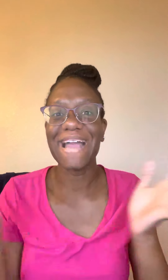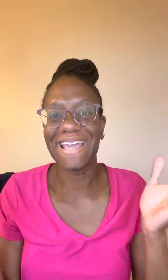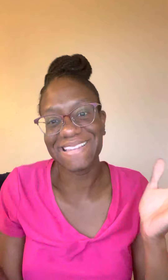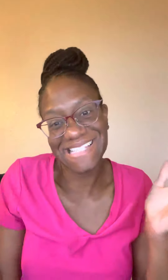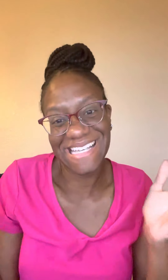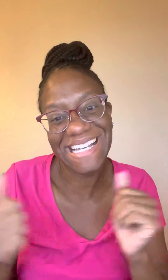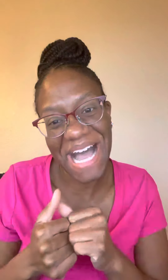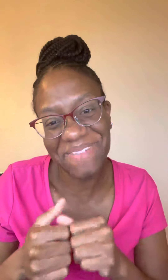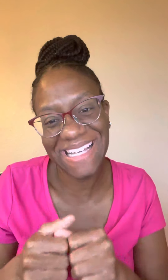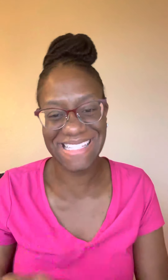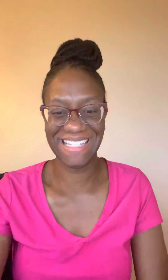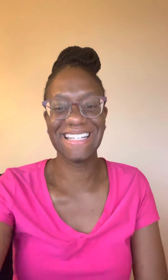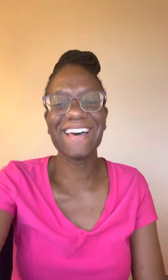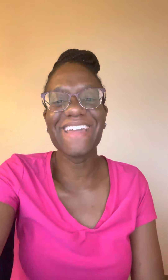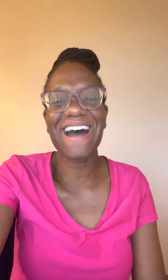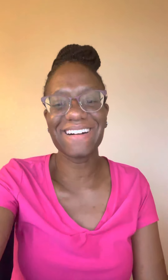and yeah, that's it. God bless. Love y'all.